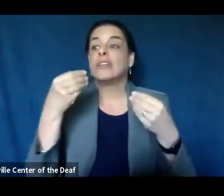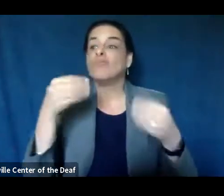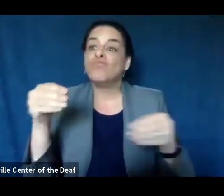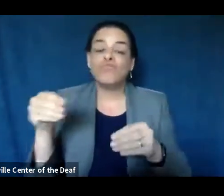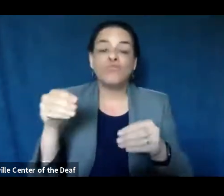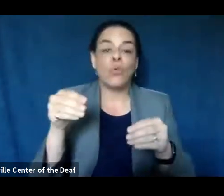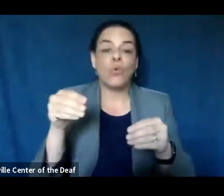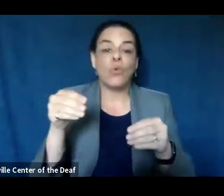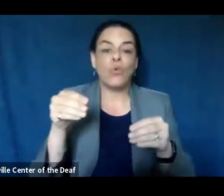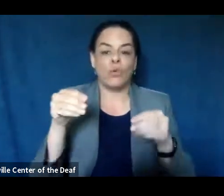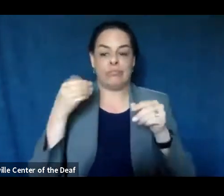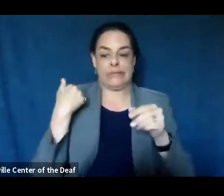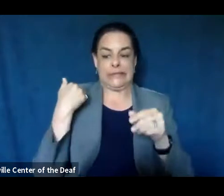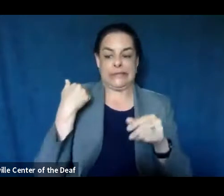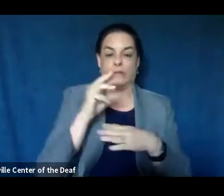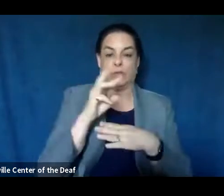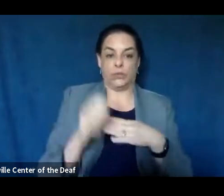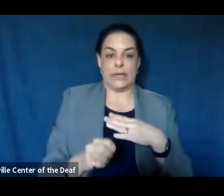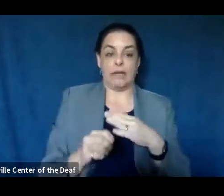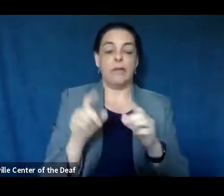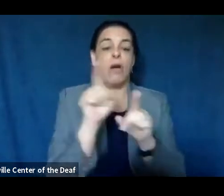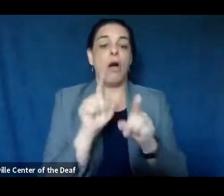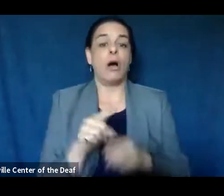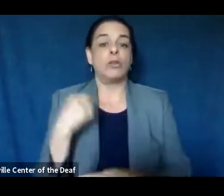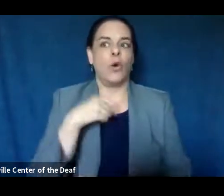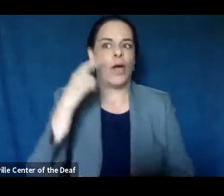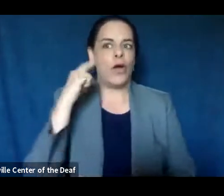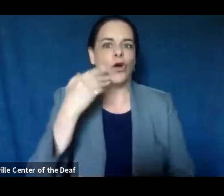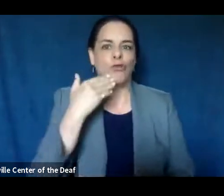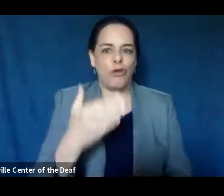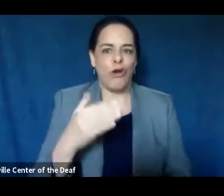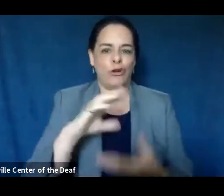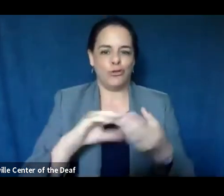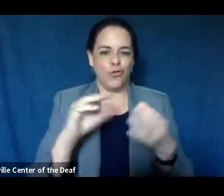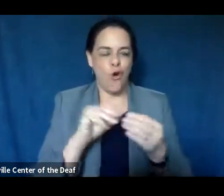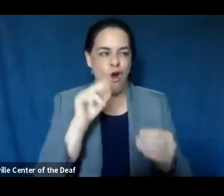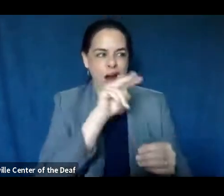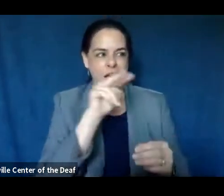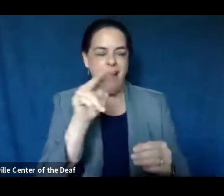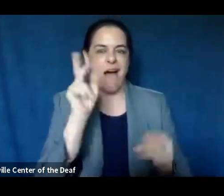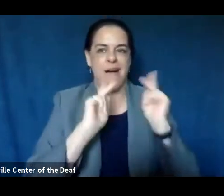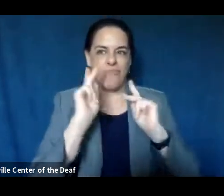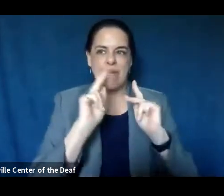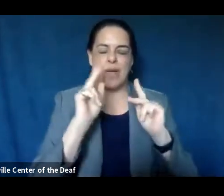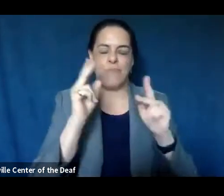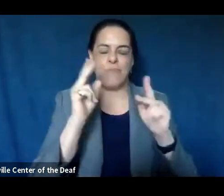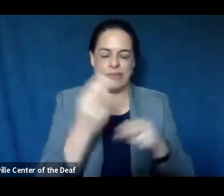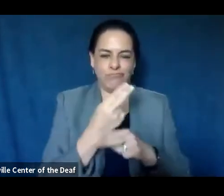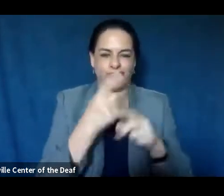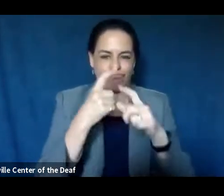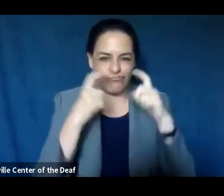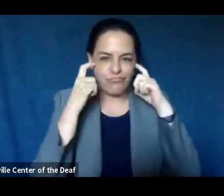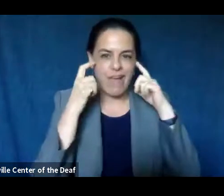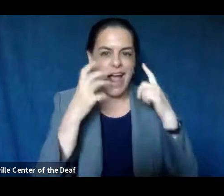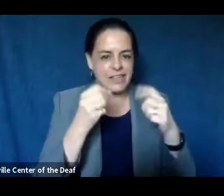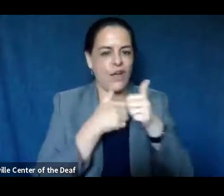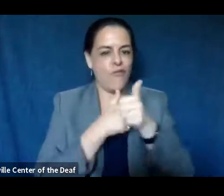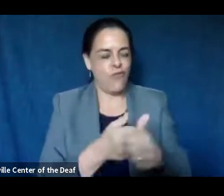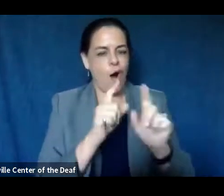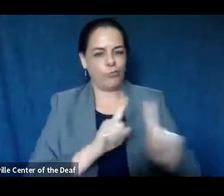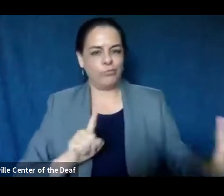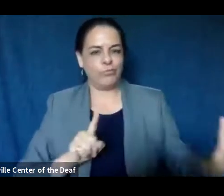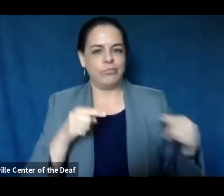Anecdotally, we've heard positive stories about people continuing to wear masks and observe physical distancing guidelines in these